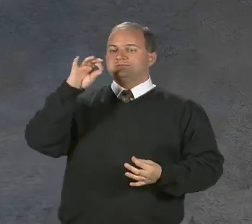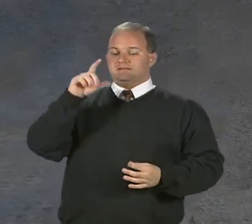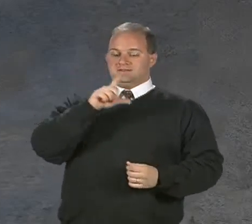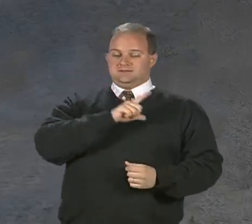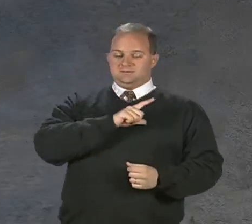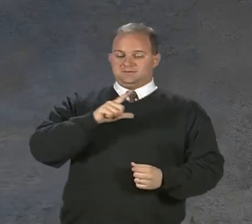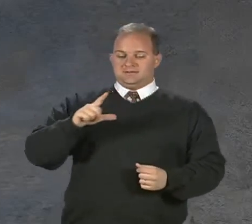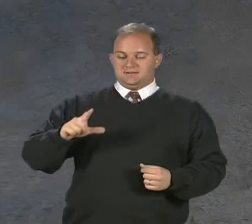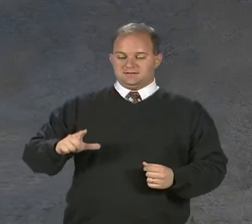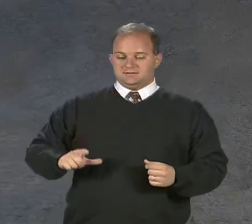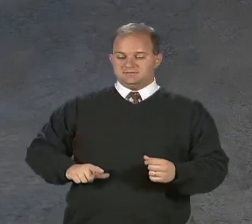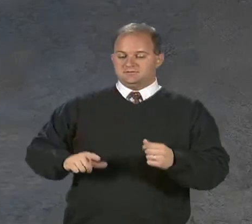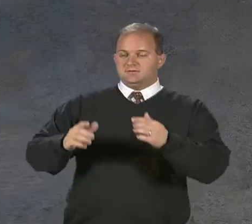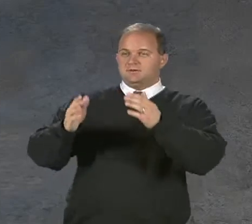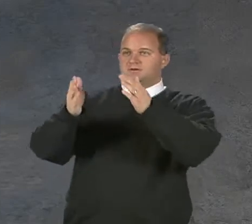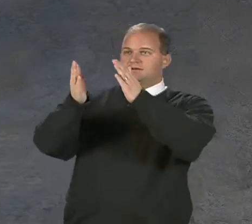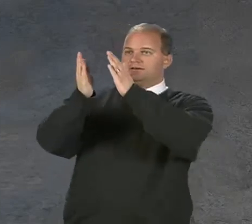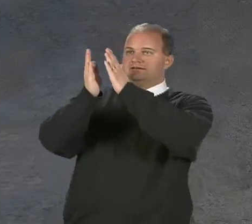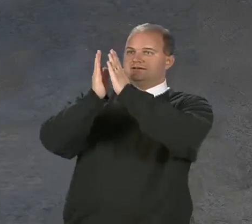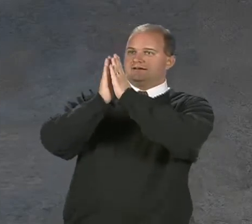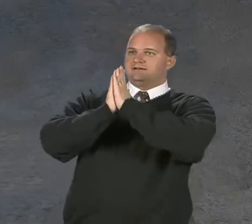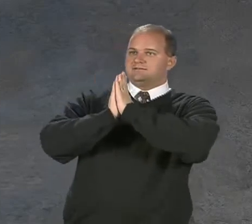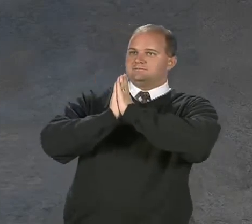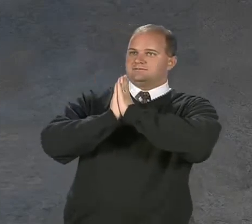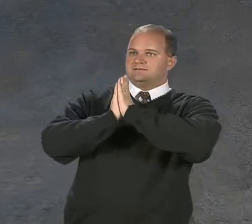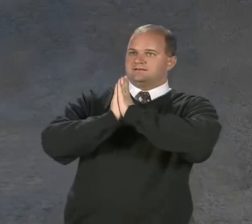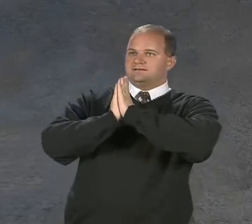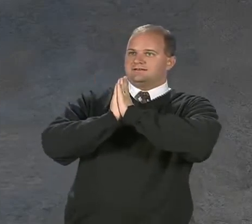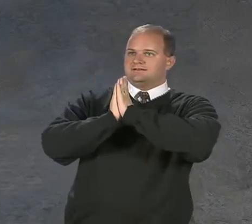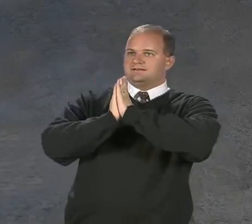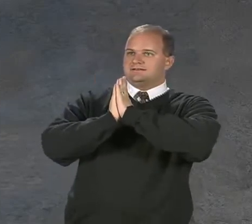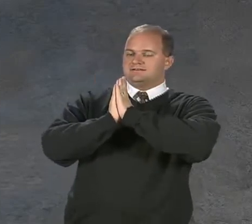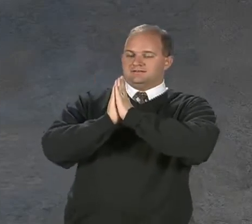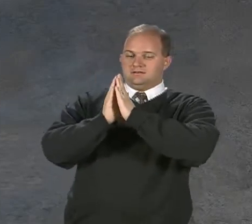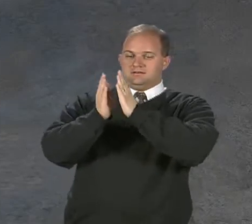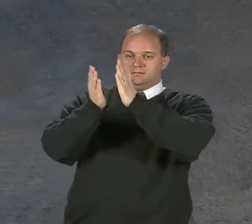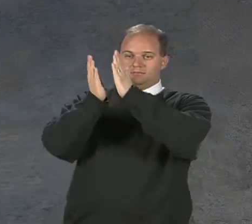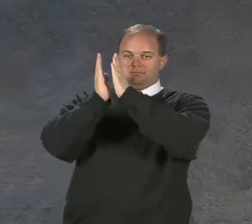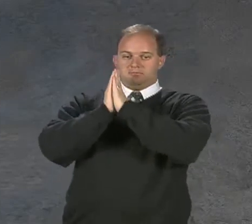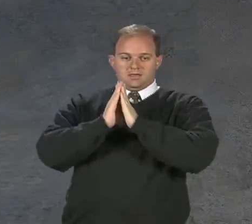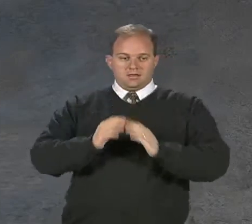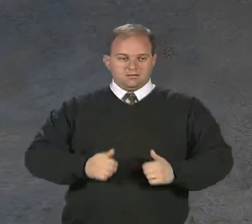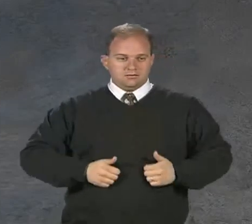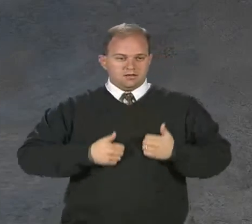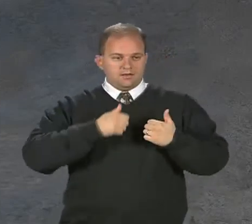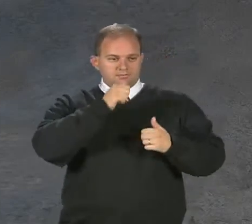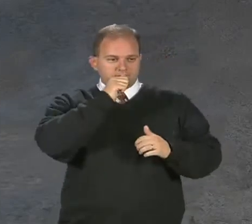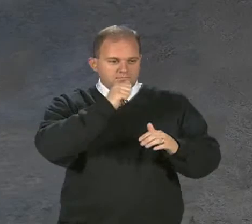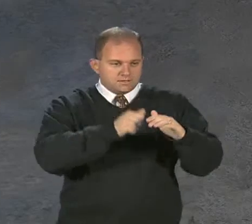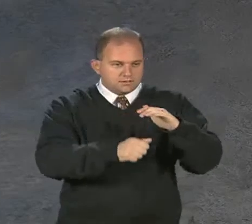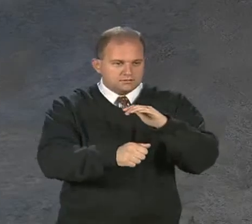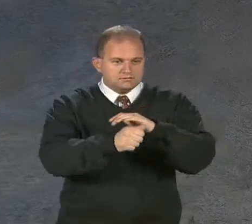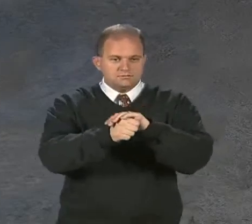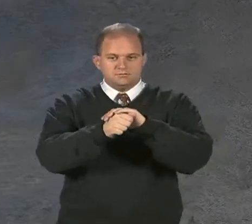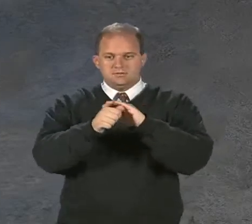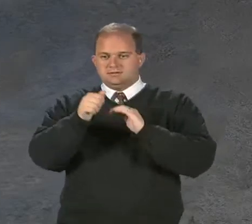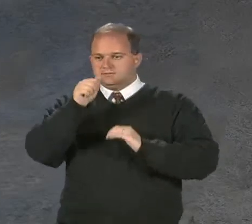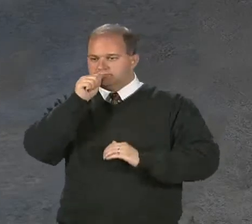spirit, Lord, I pray, May life's mysteries